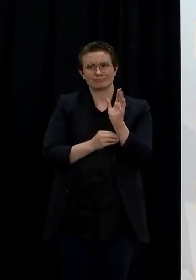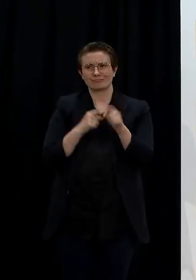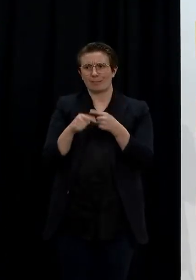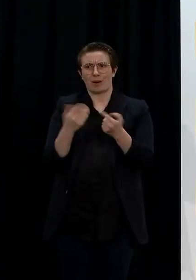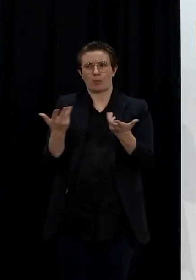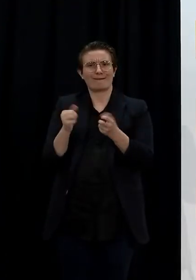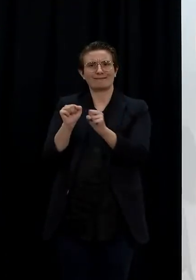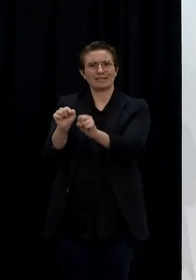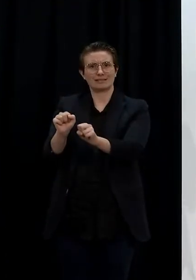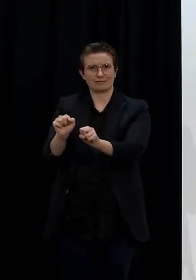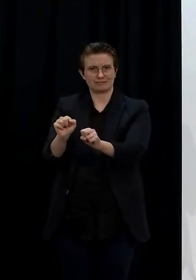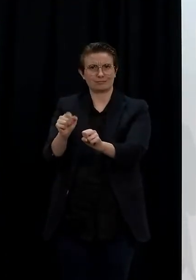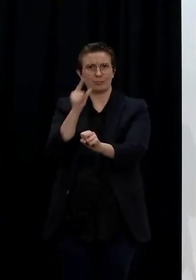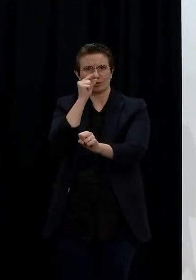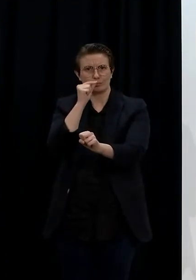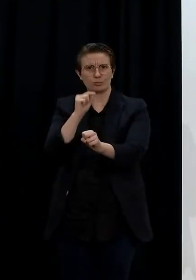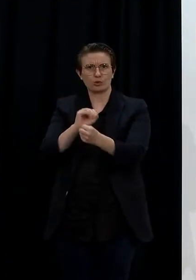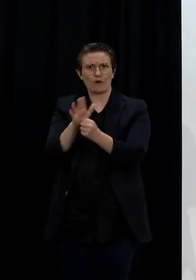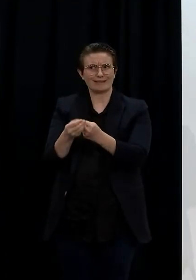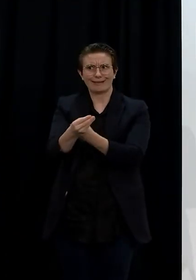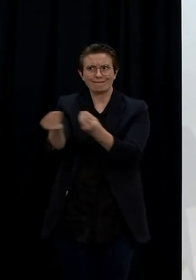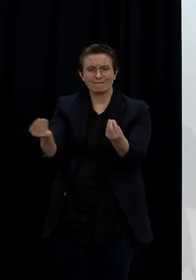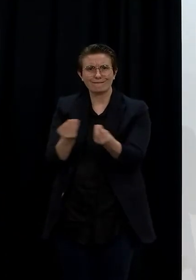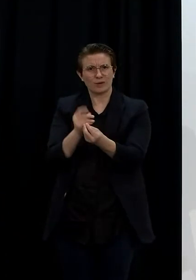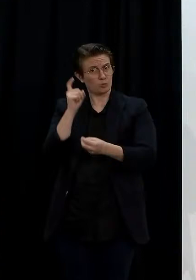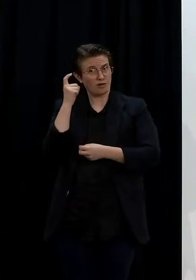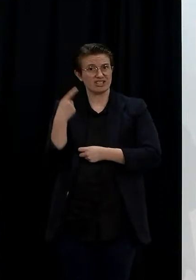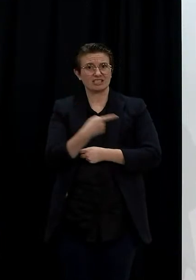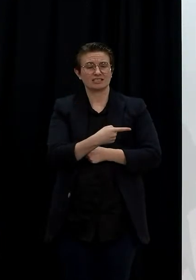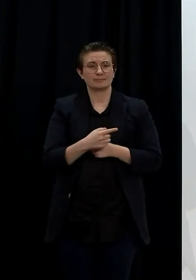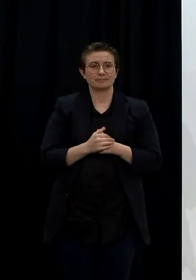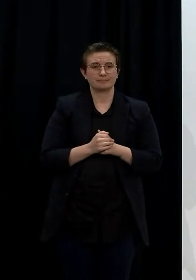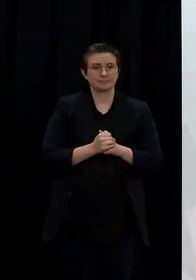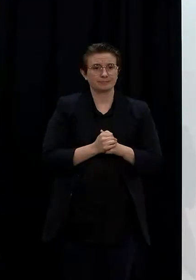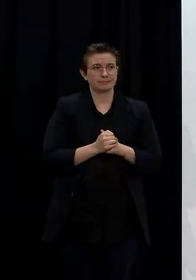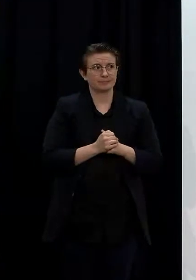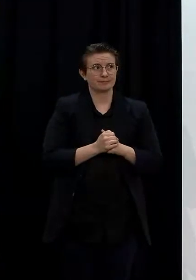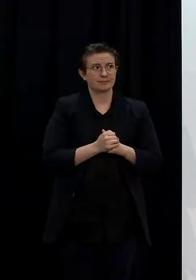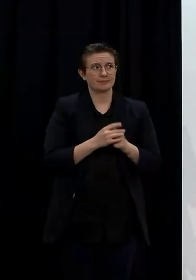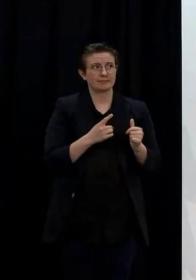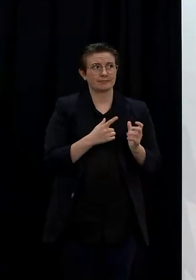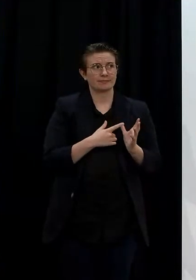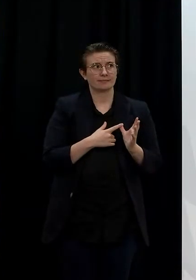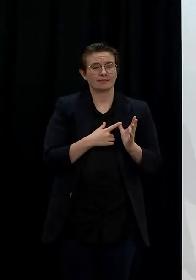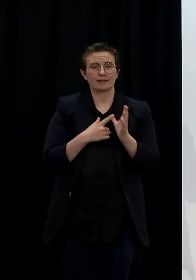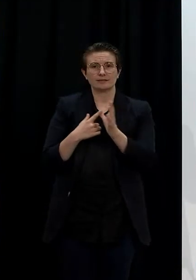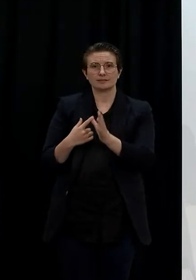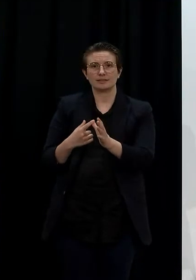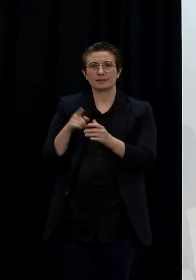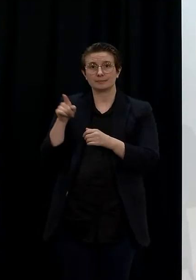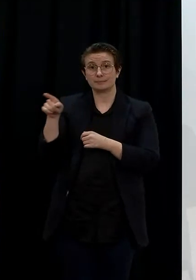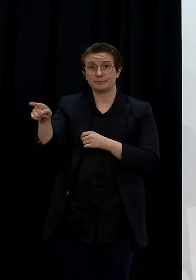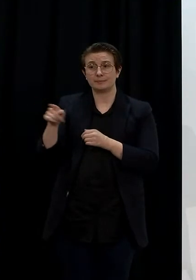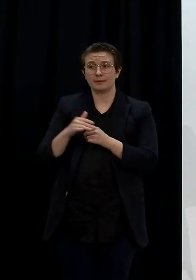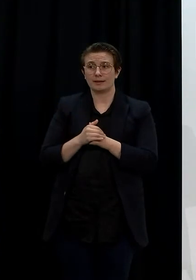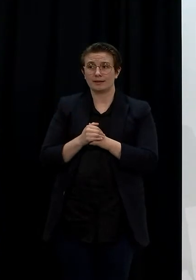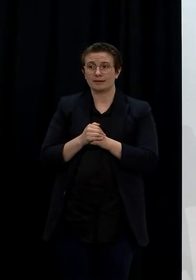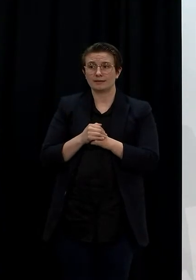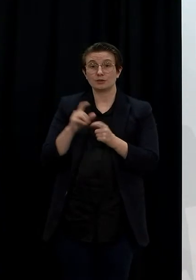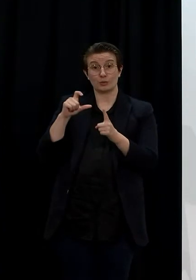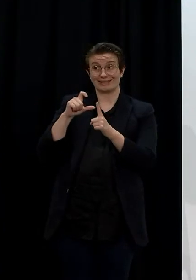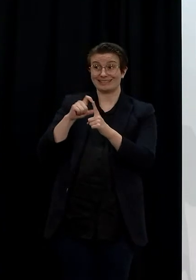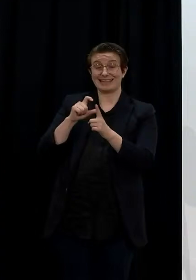other district health boards, that's one of the things of course that the DHBs would be considering is their ability to make sure they can keep delivering